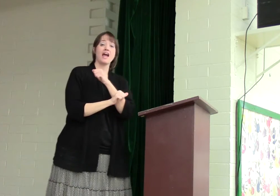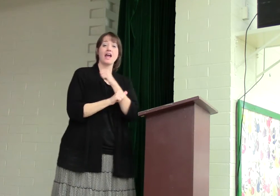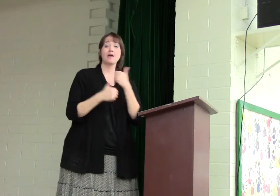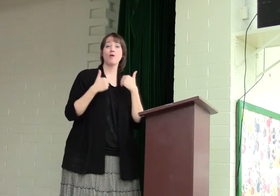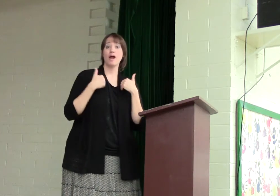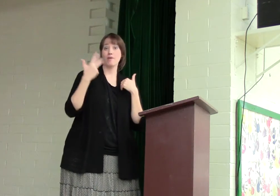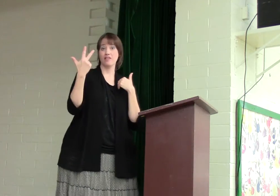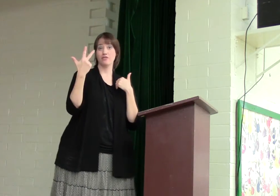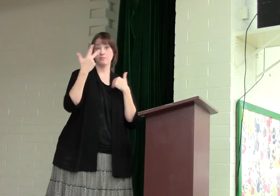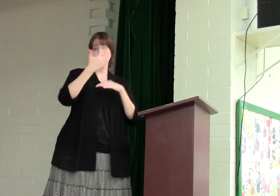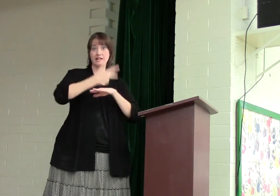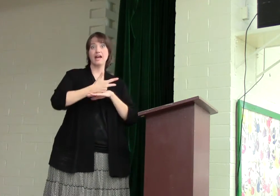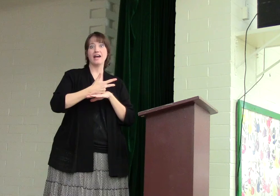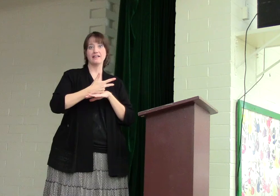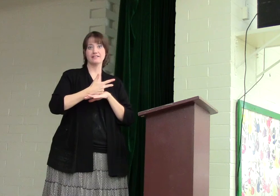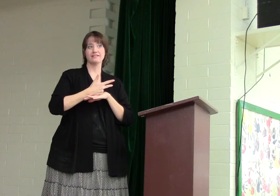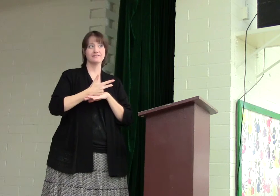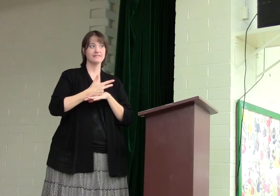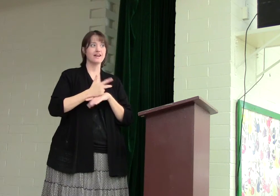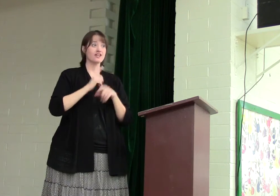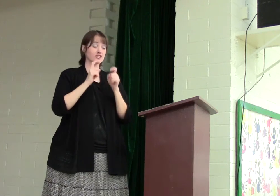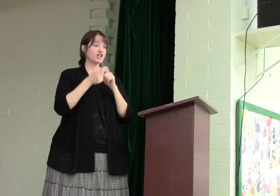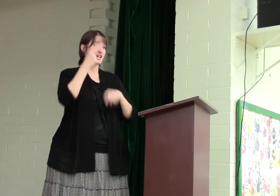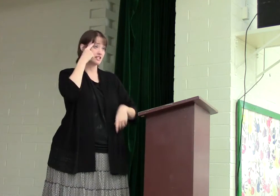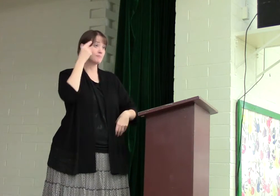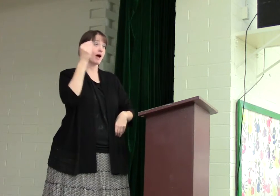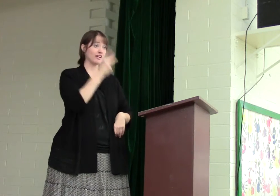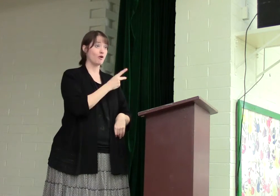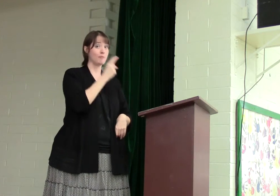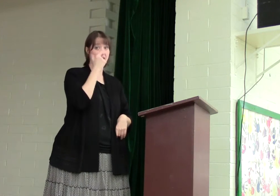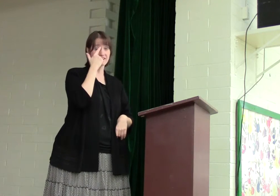Abraham had three days to change his mind and go back.